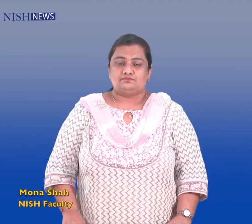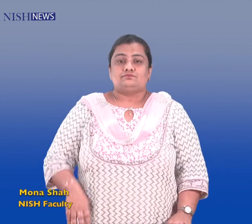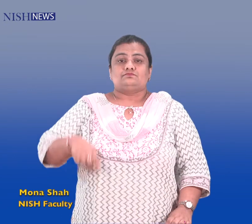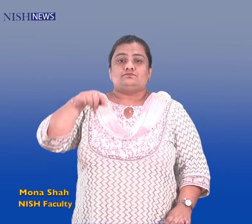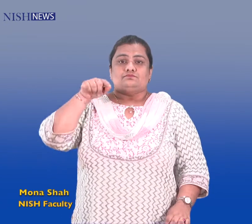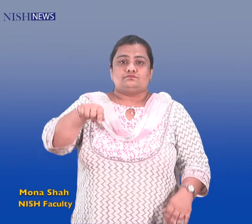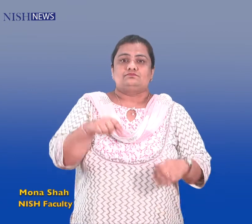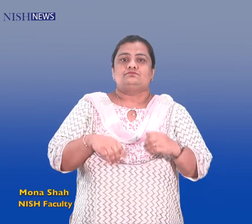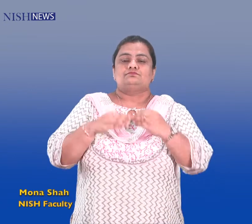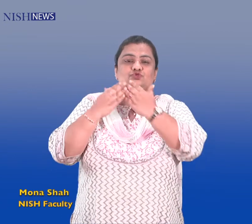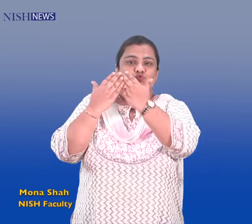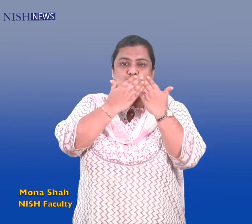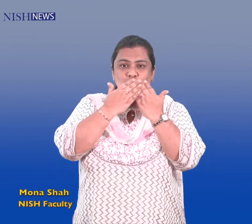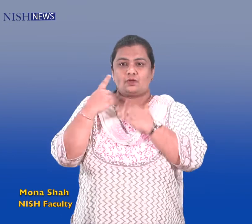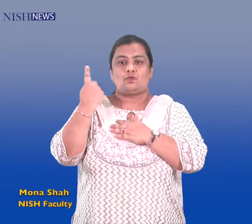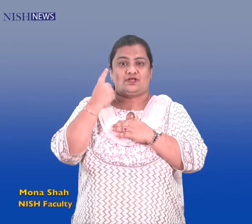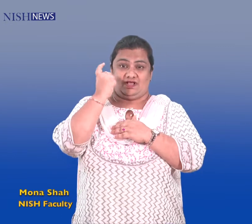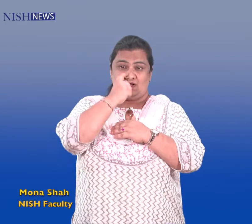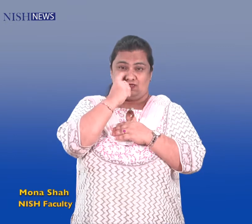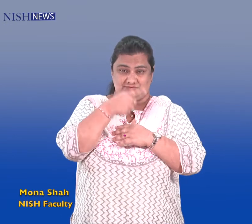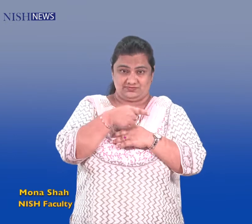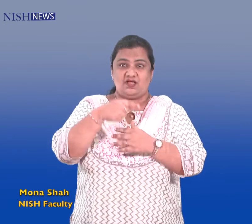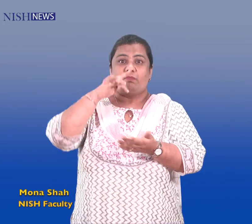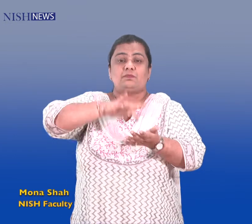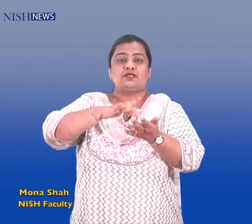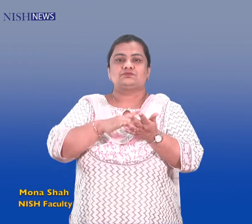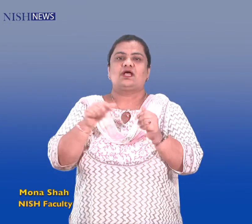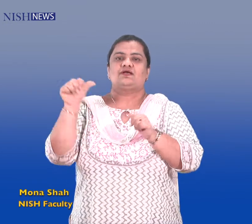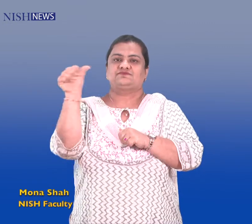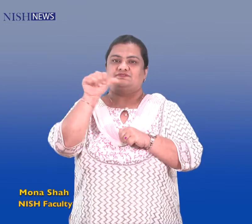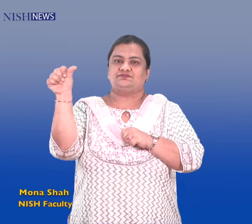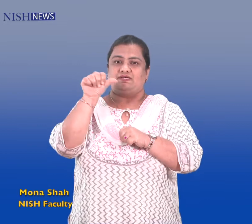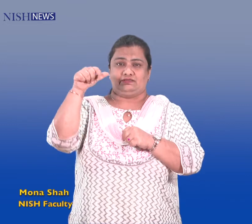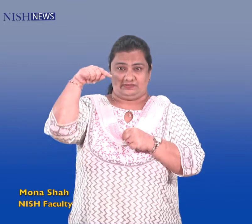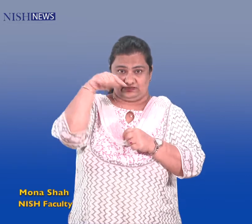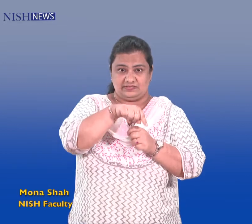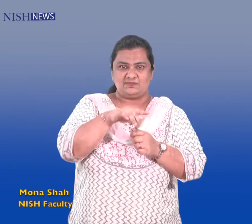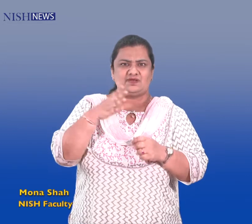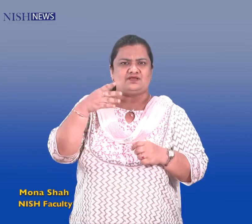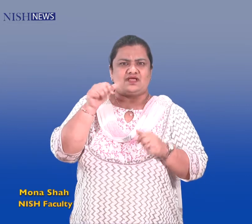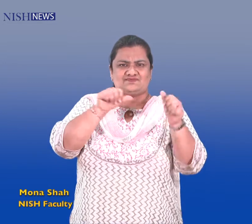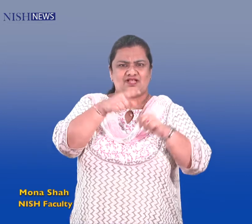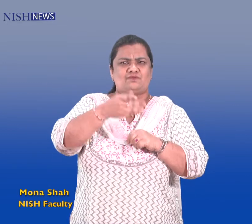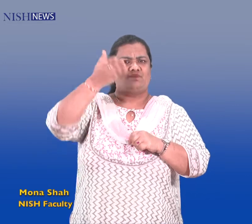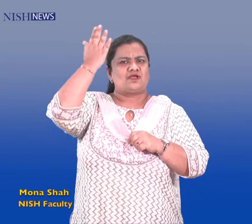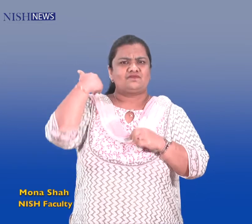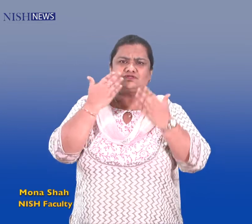Schools for girls in Afghanistan have now reopened after being shut for nearly three months after the Taliban